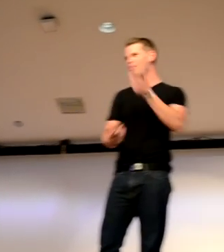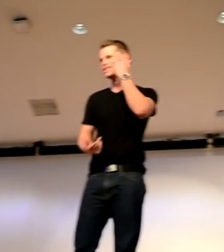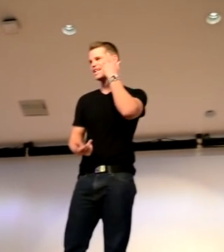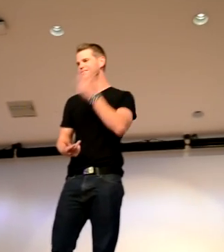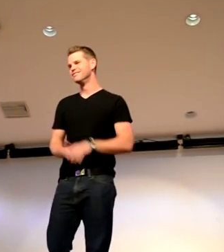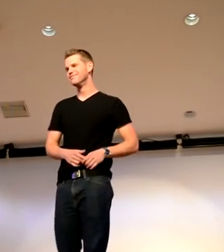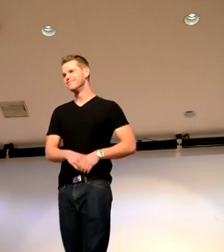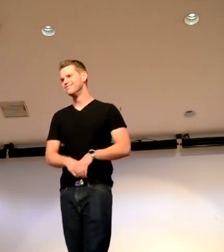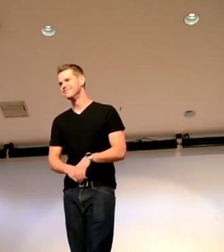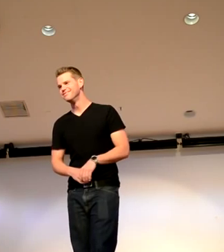Maybe. Maybe, we'll see.